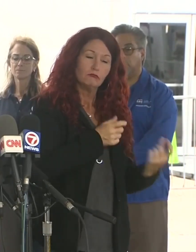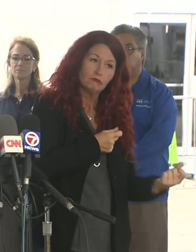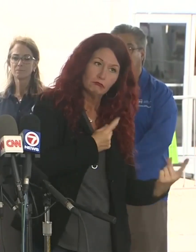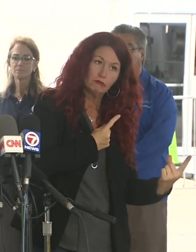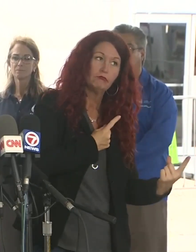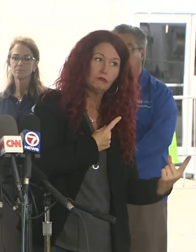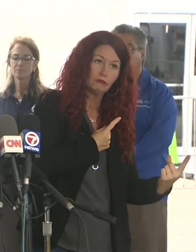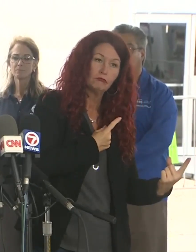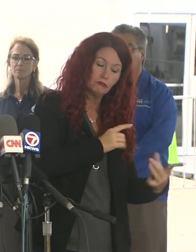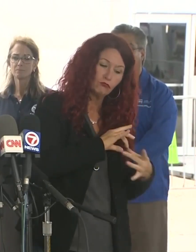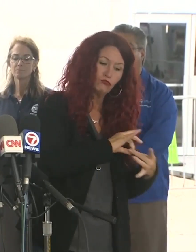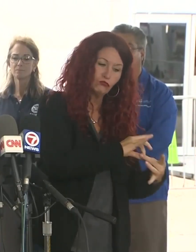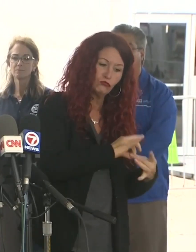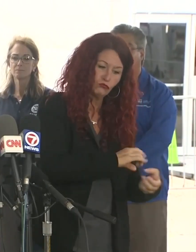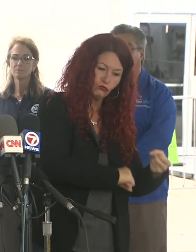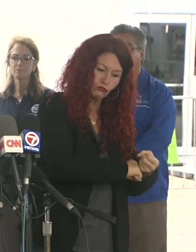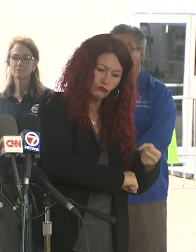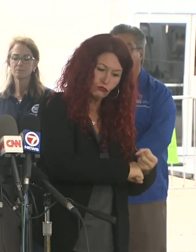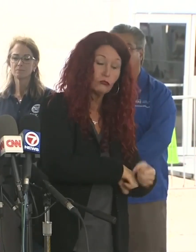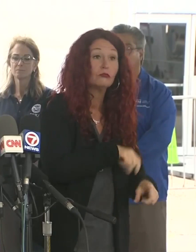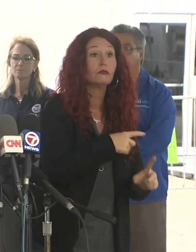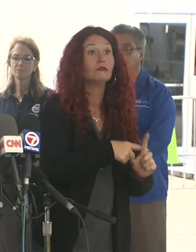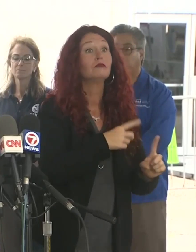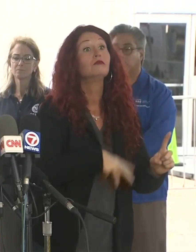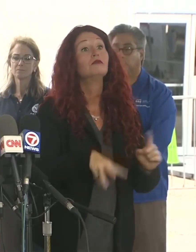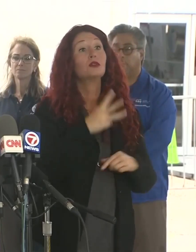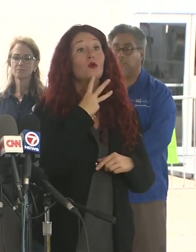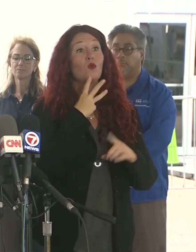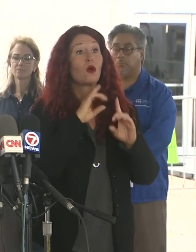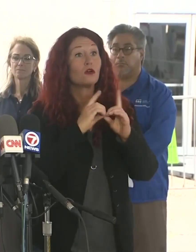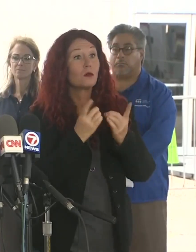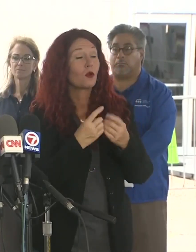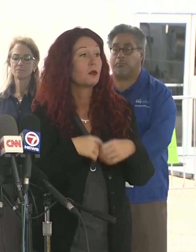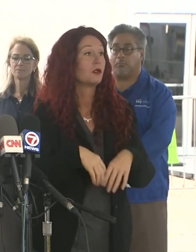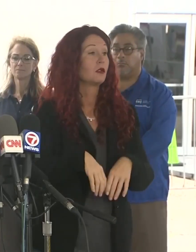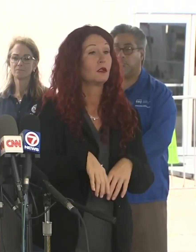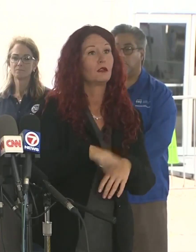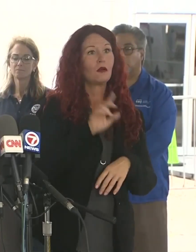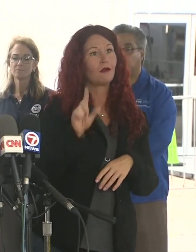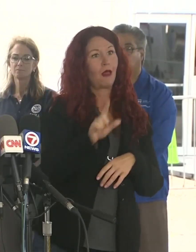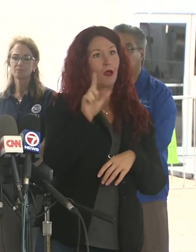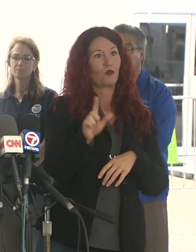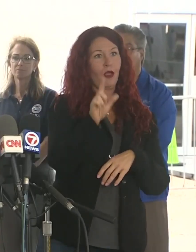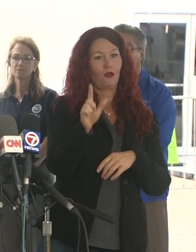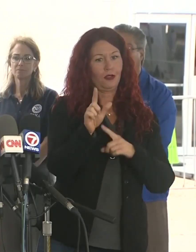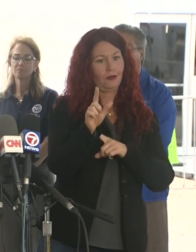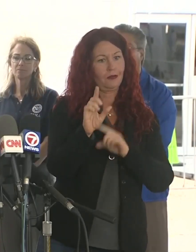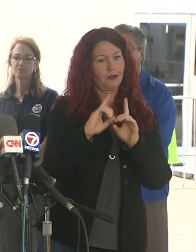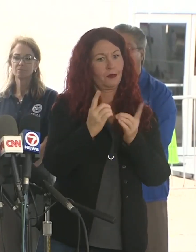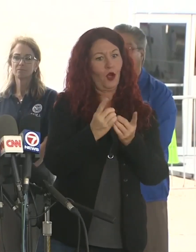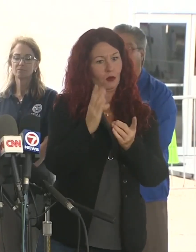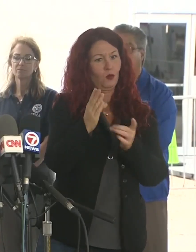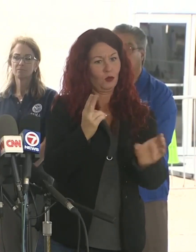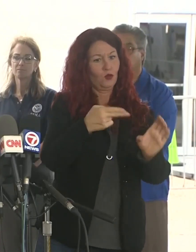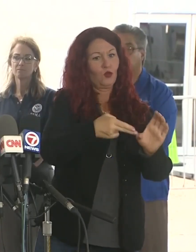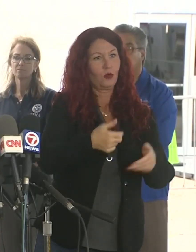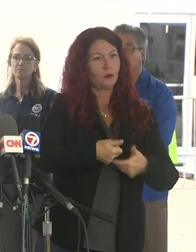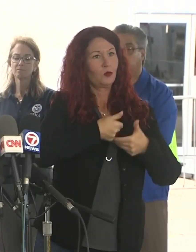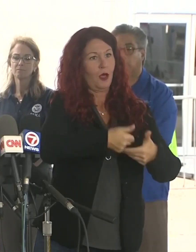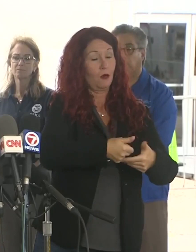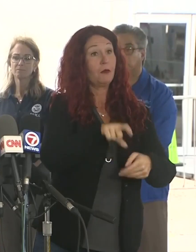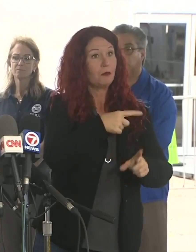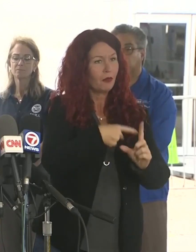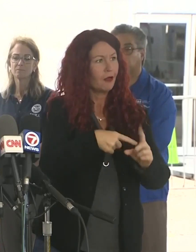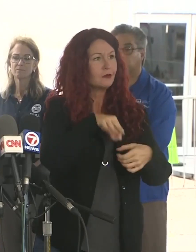Department, our Transportation and Public Works Department. Our Libraries are coming on board and even our Elections Department is helping